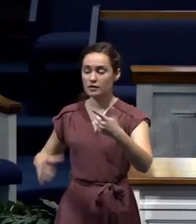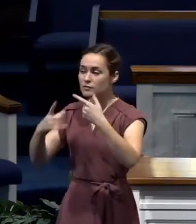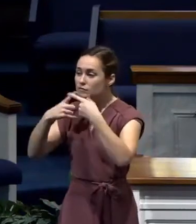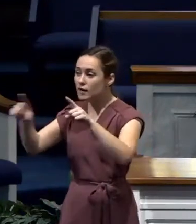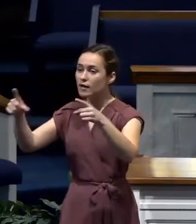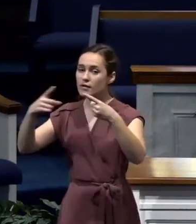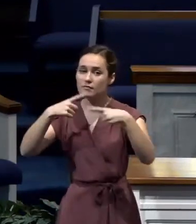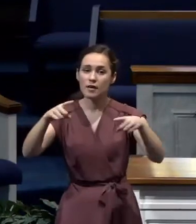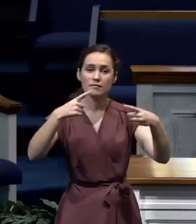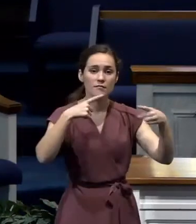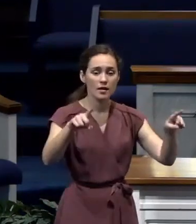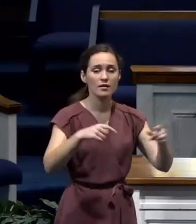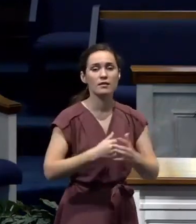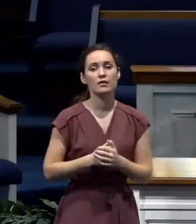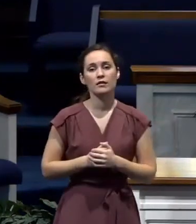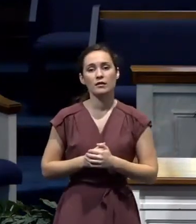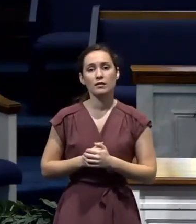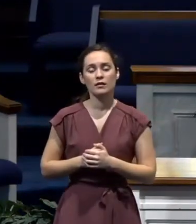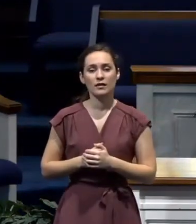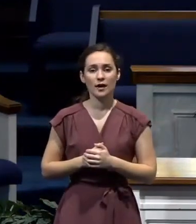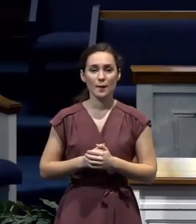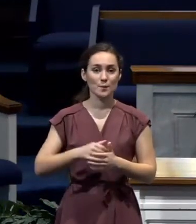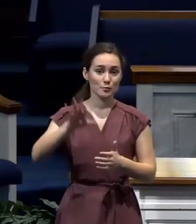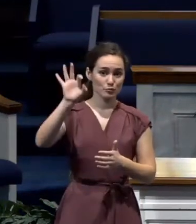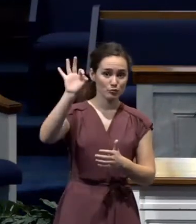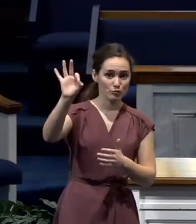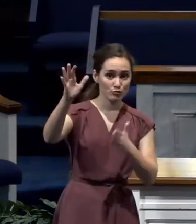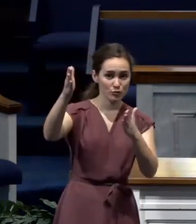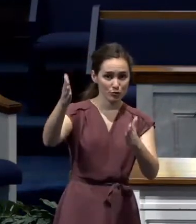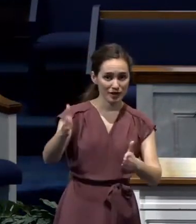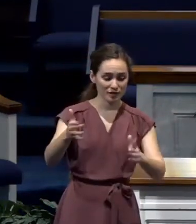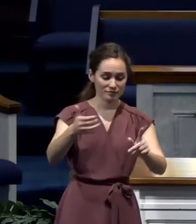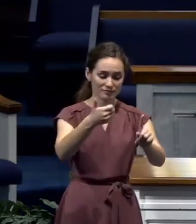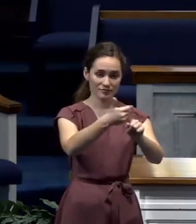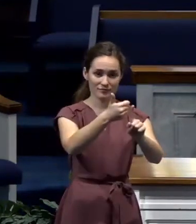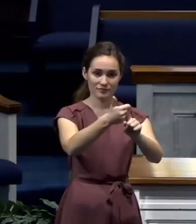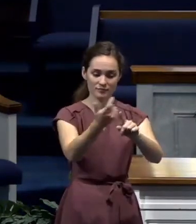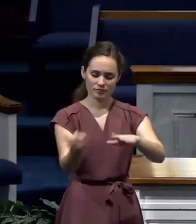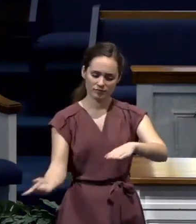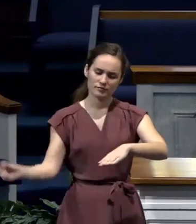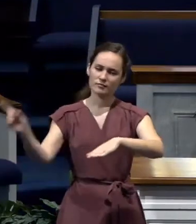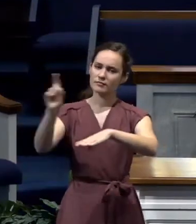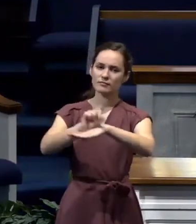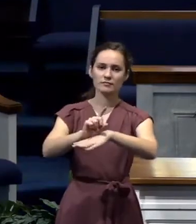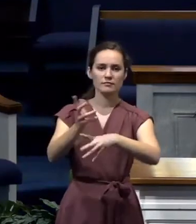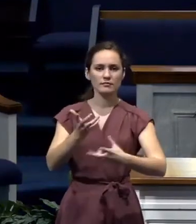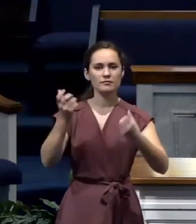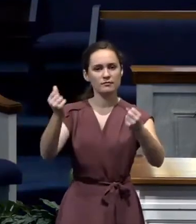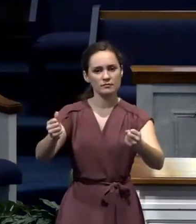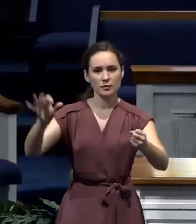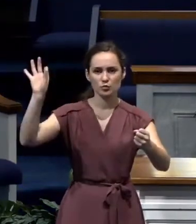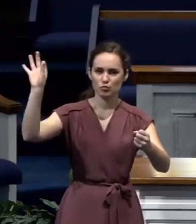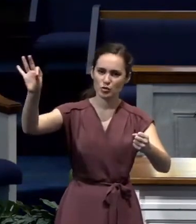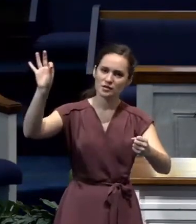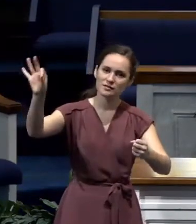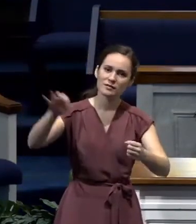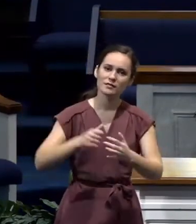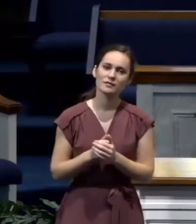This imprisonment was causing preachers to boldly stand up and preach Christ. Look in verse number